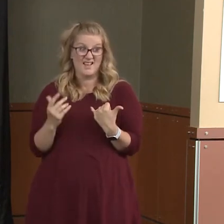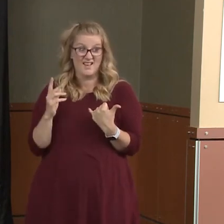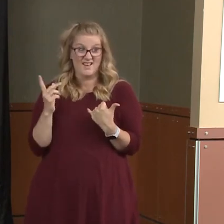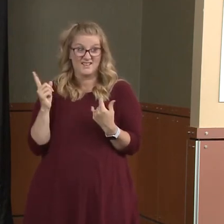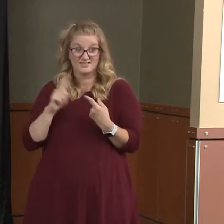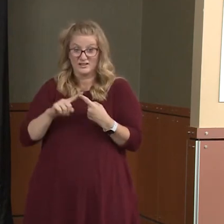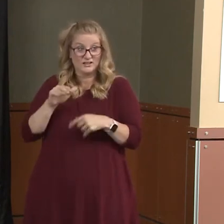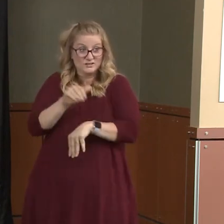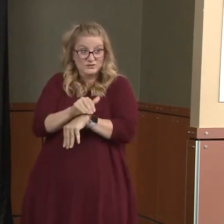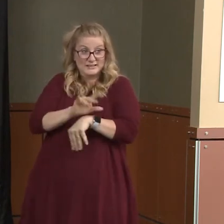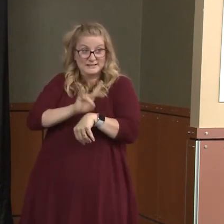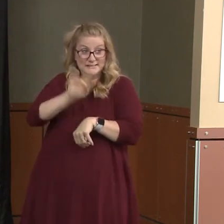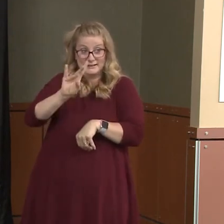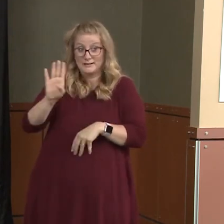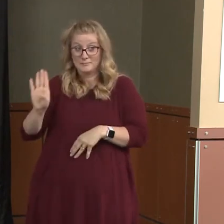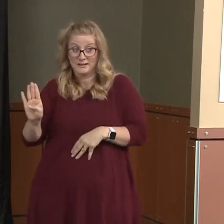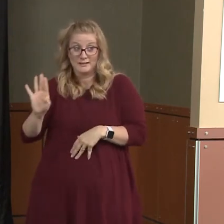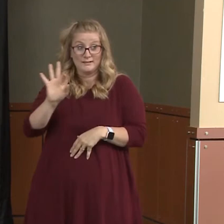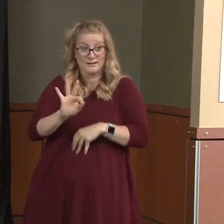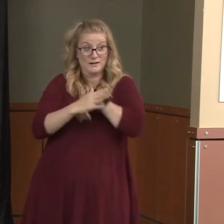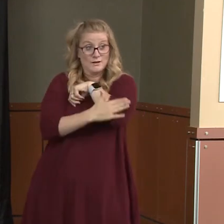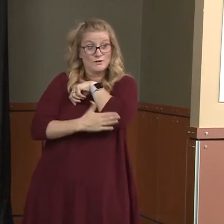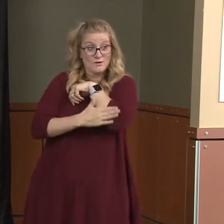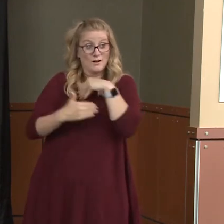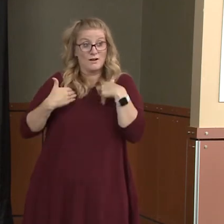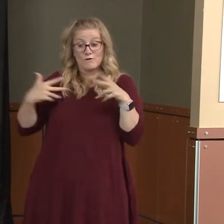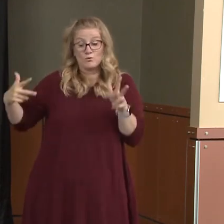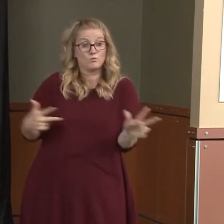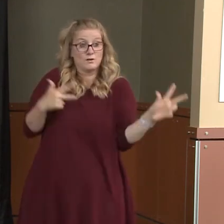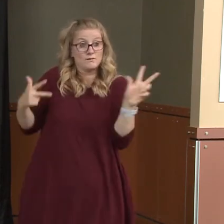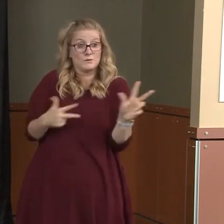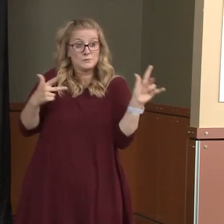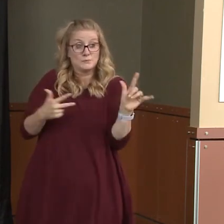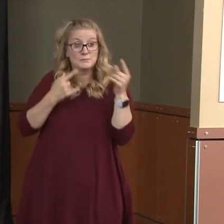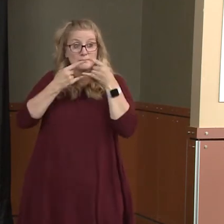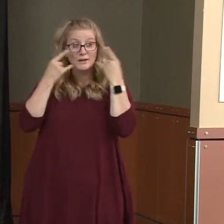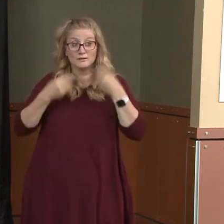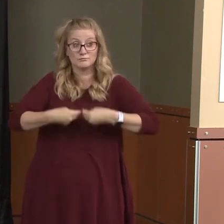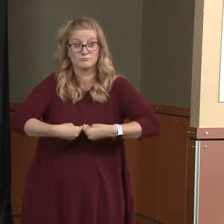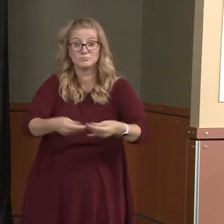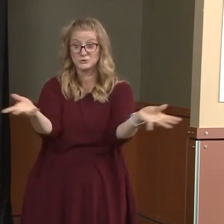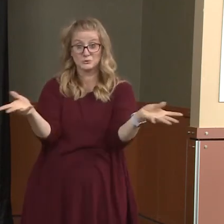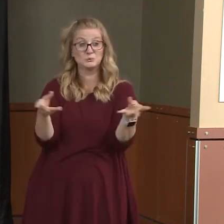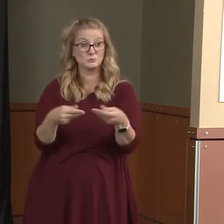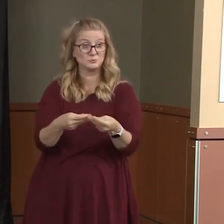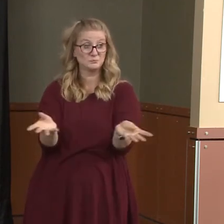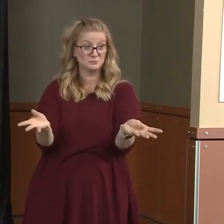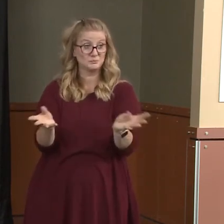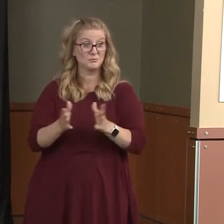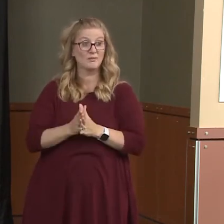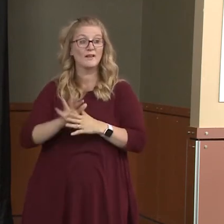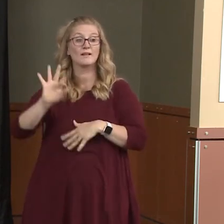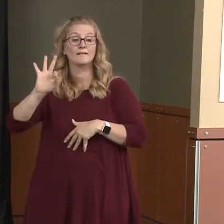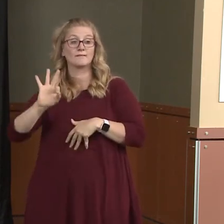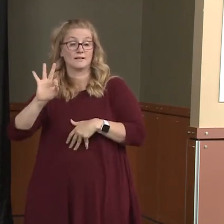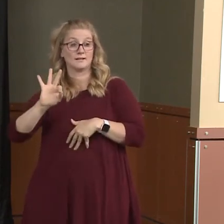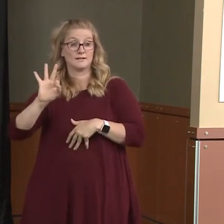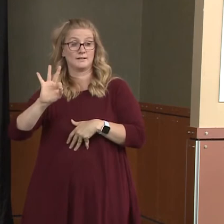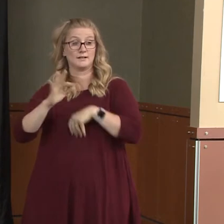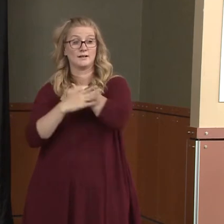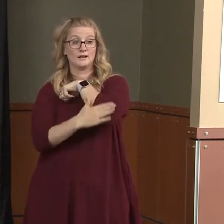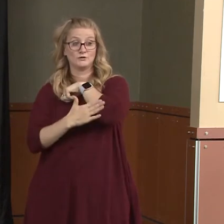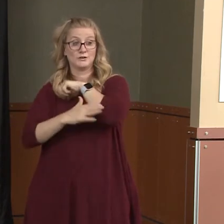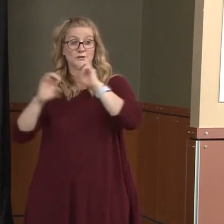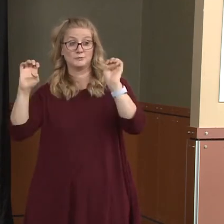Franklin County are doing a drive-through mask distribution at the Franklin County Emergency Management Office located at 1011 East